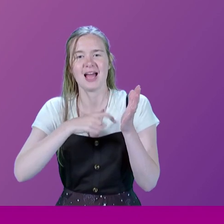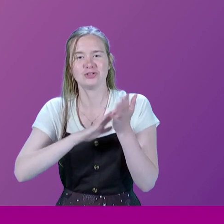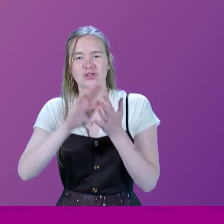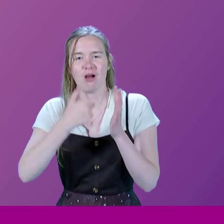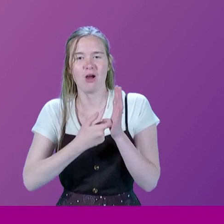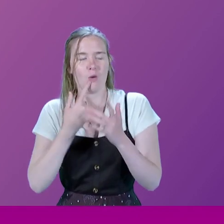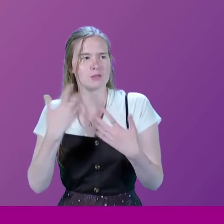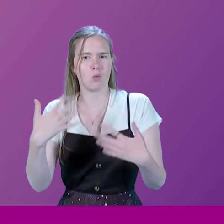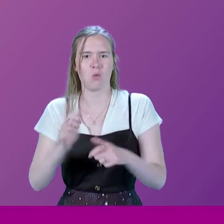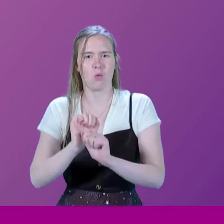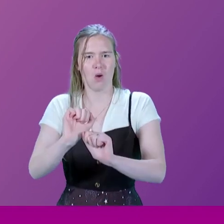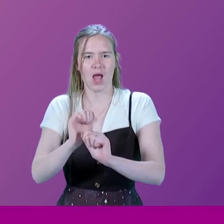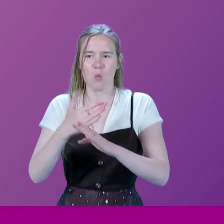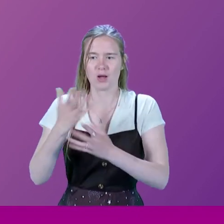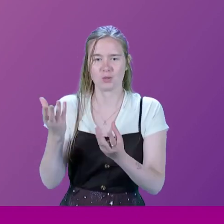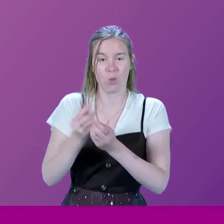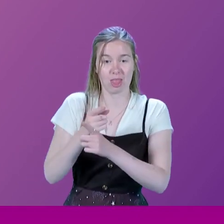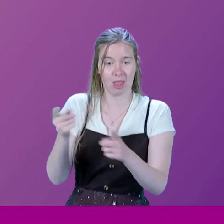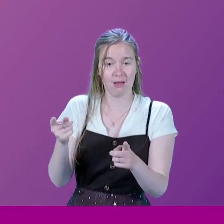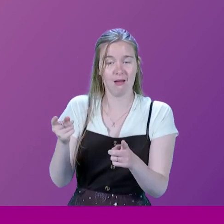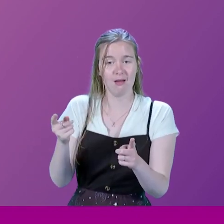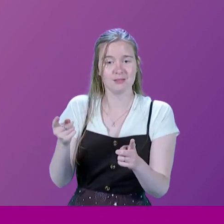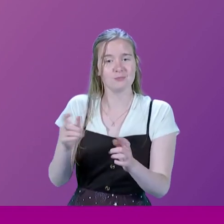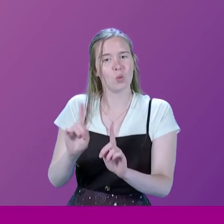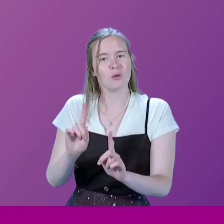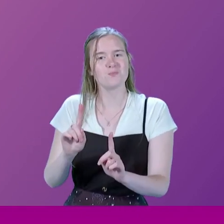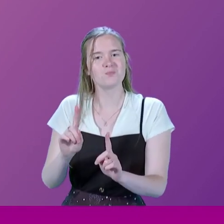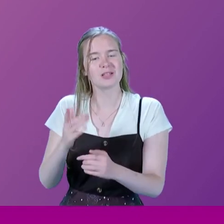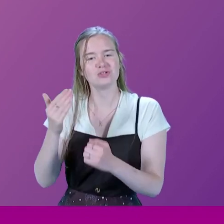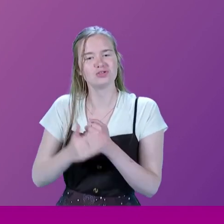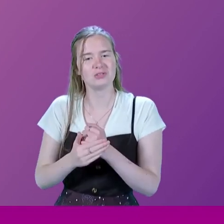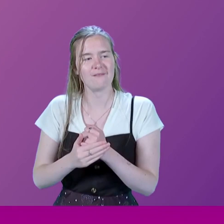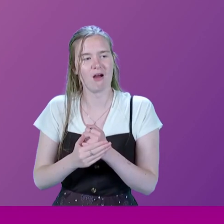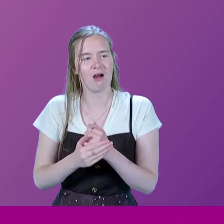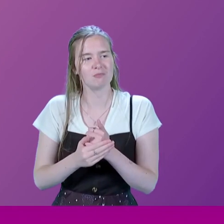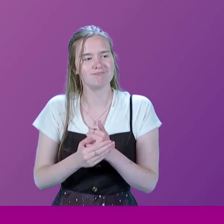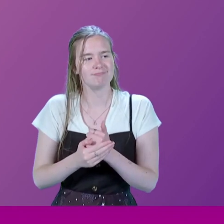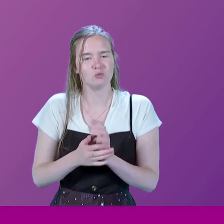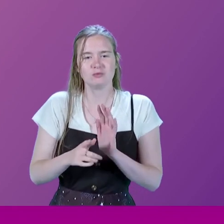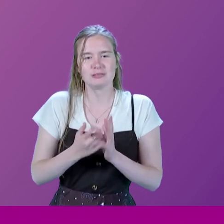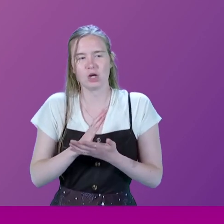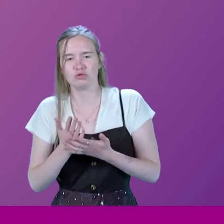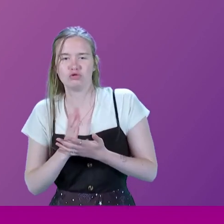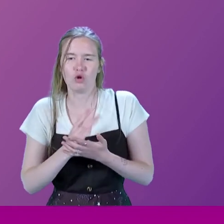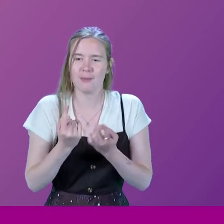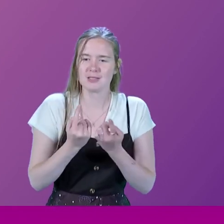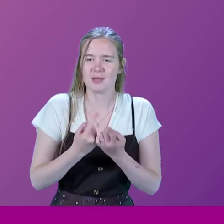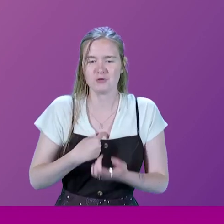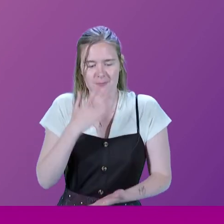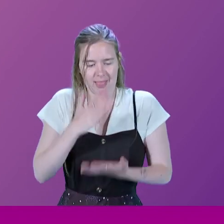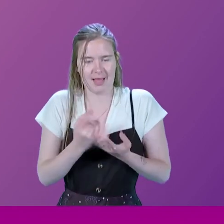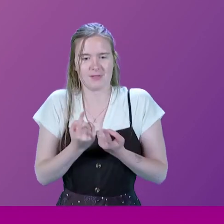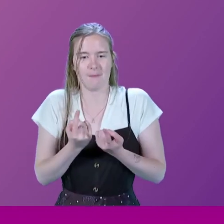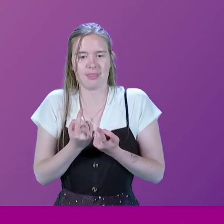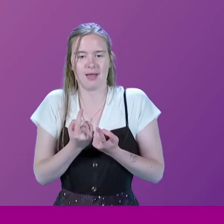and what was so extraordinary about working for her was that she never doubted what she believed on any subject. If you ask me what I